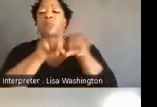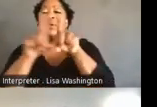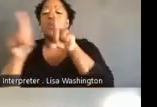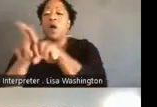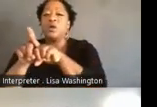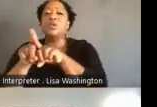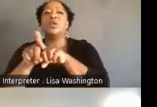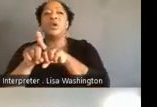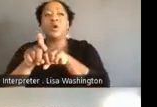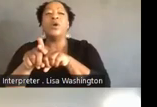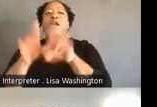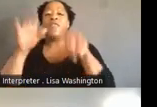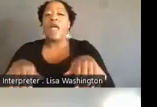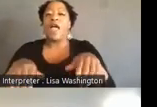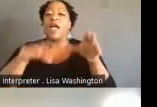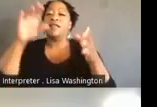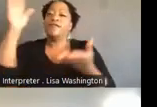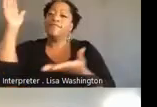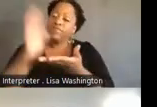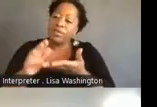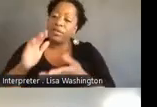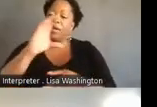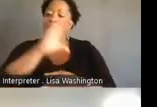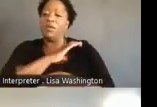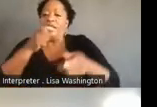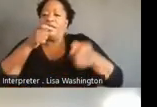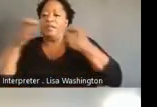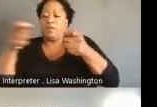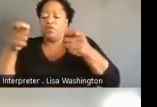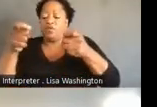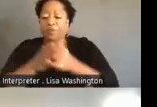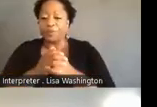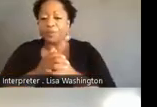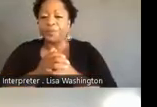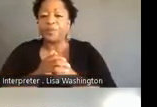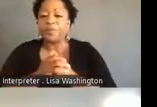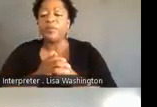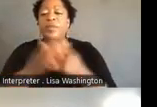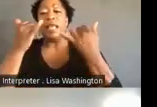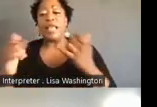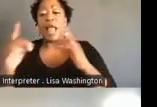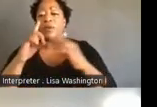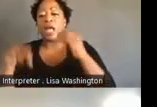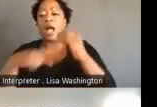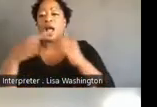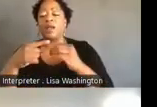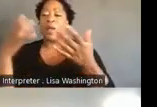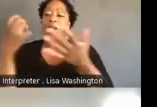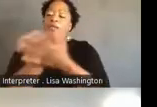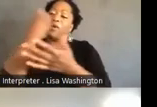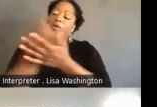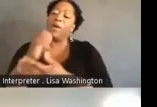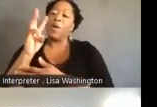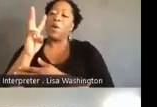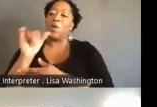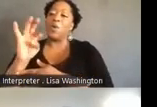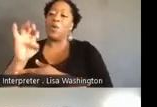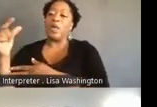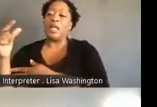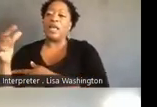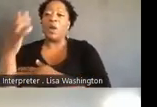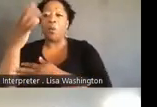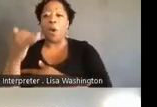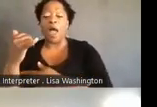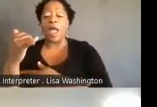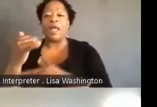delegitimates policing. I want to talk a tiny bit here about winning, because I know that part of